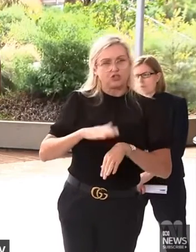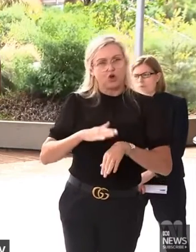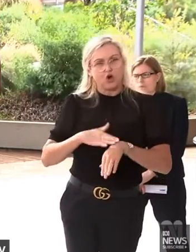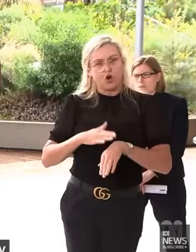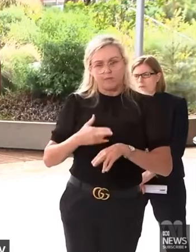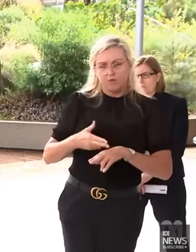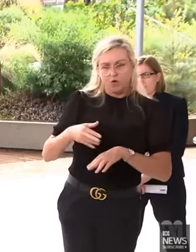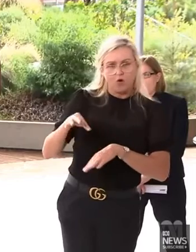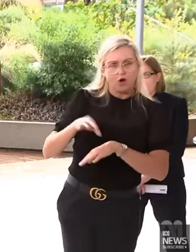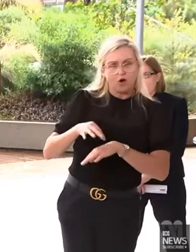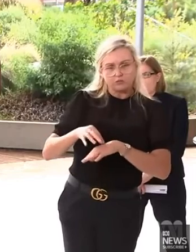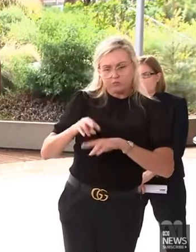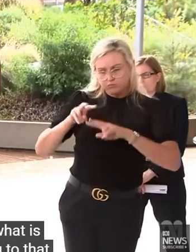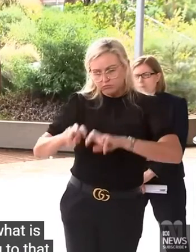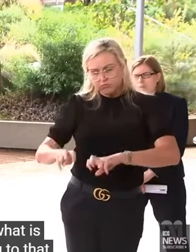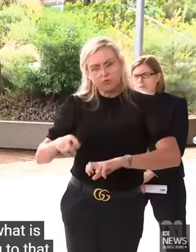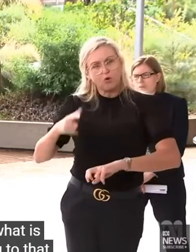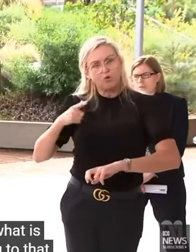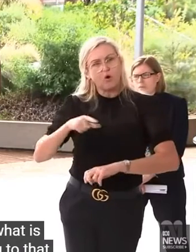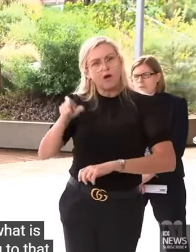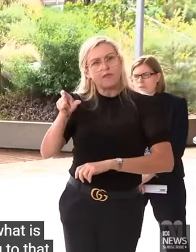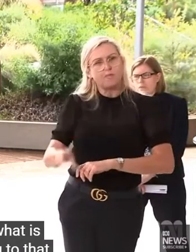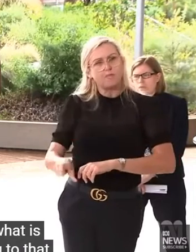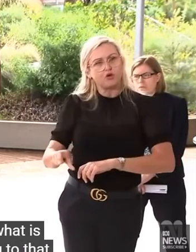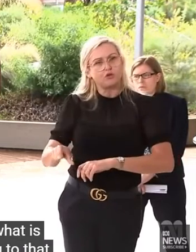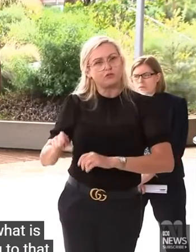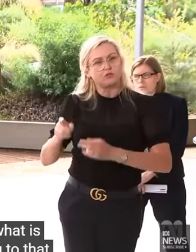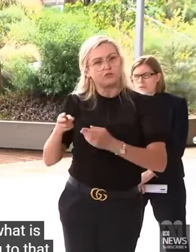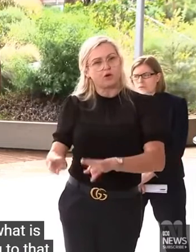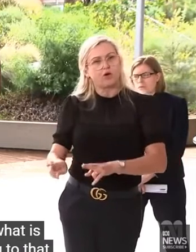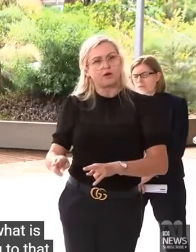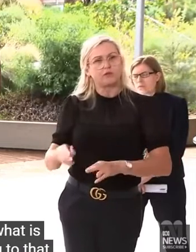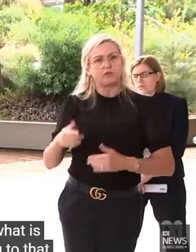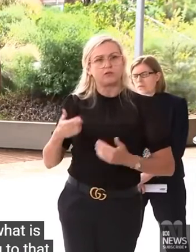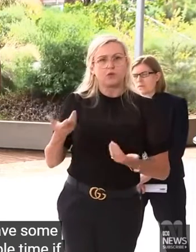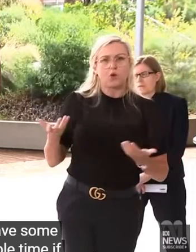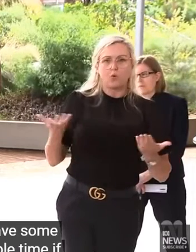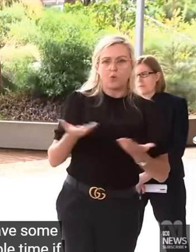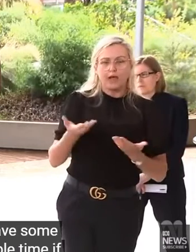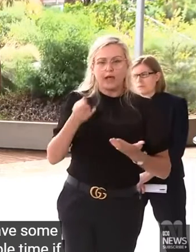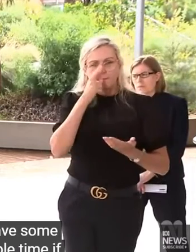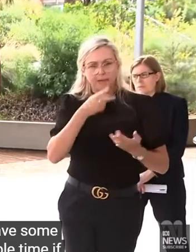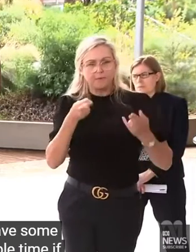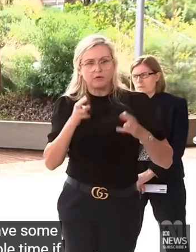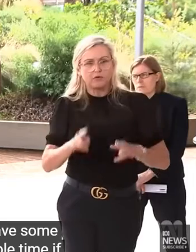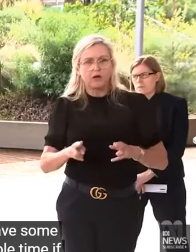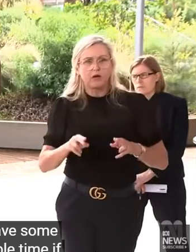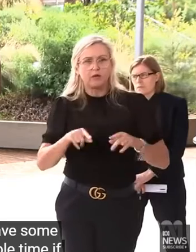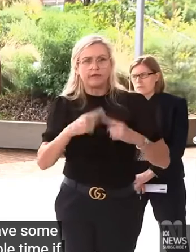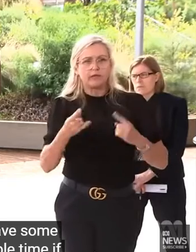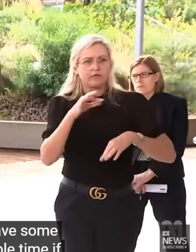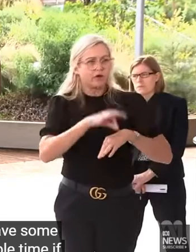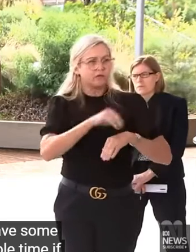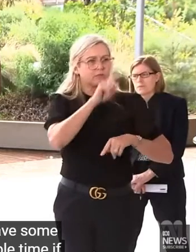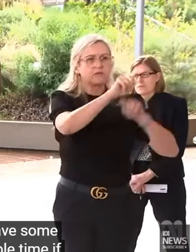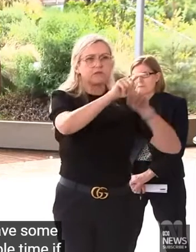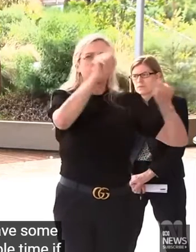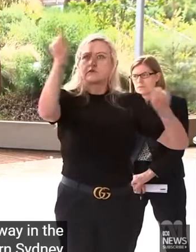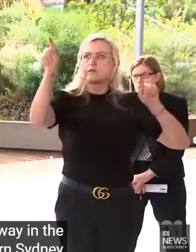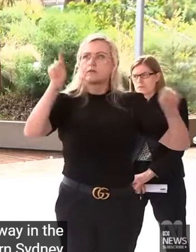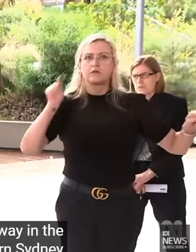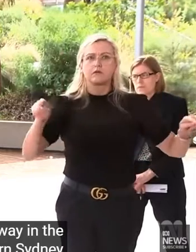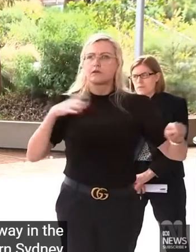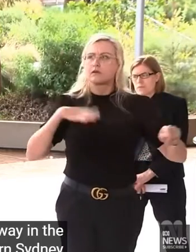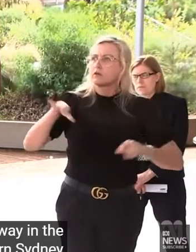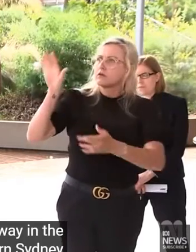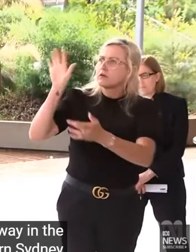in a hospital, in Western Sydney, that information has to be aggregated or collected by the doctors to work out was it actually caused